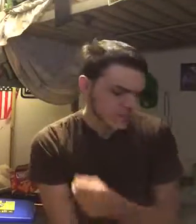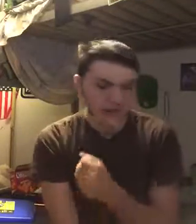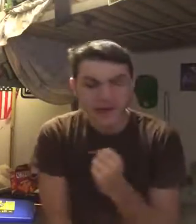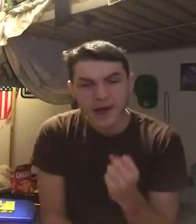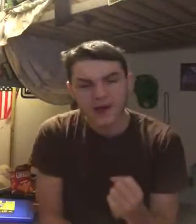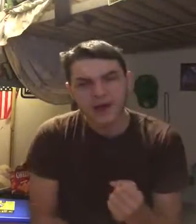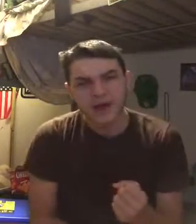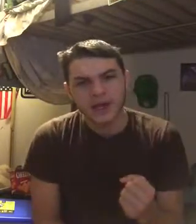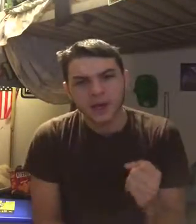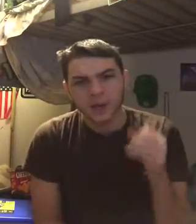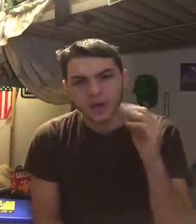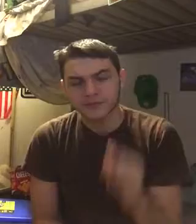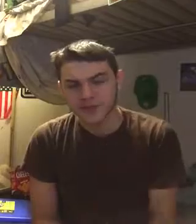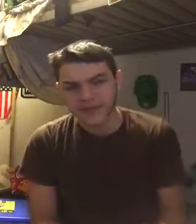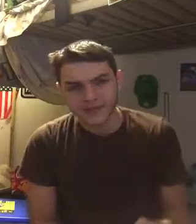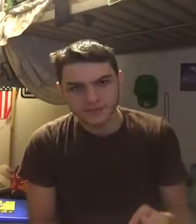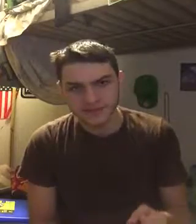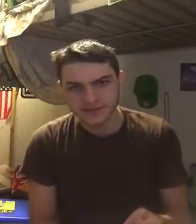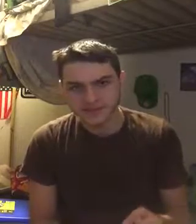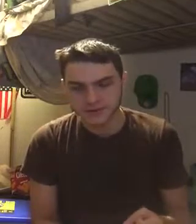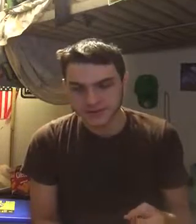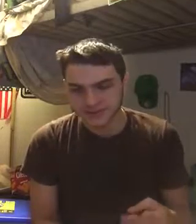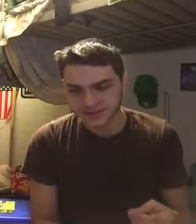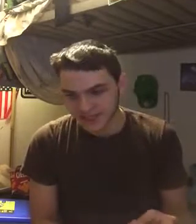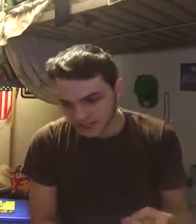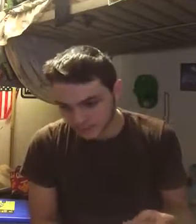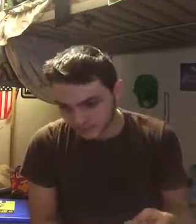Now, when I'm looking at places where you could send them